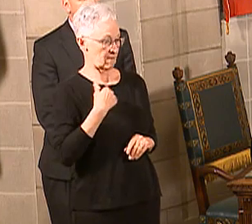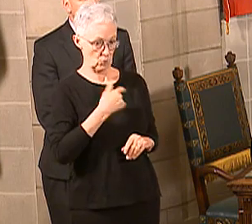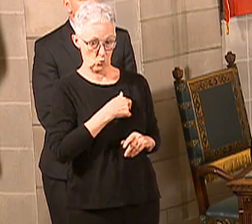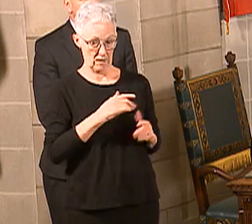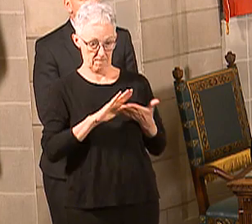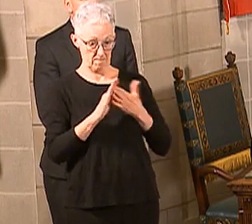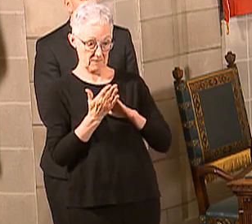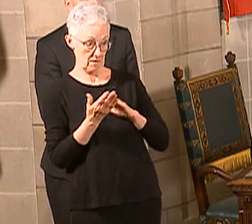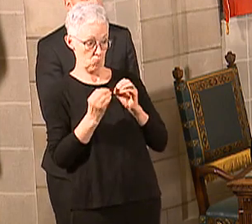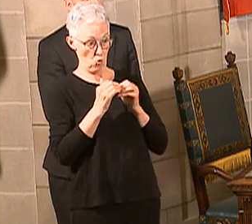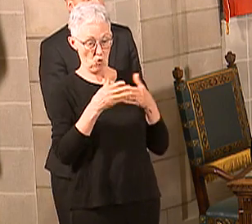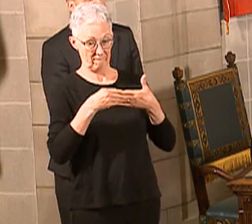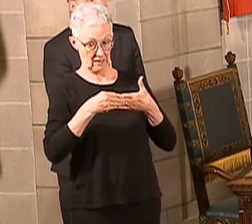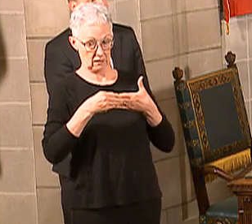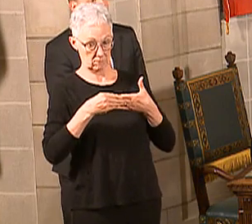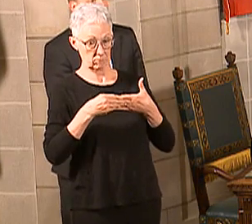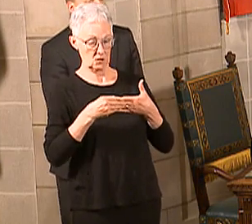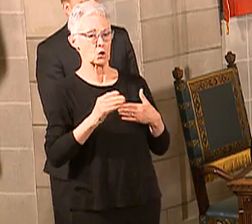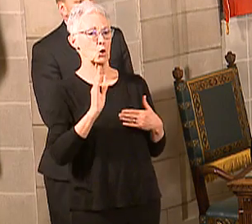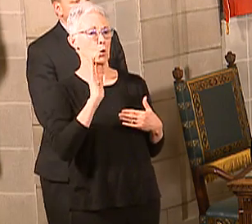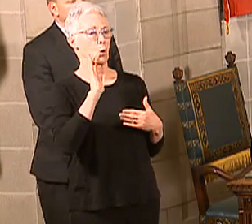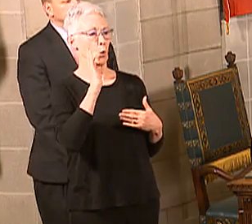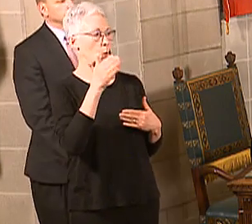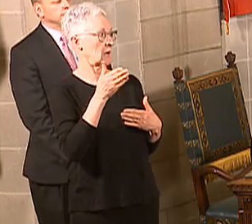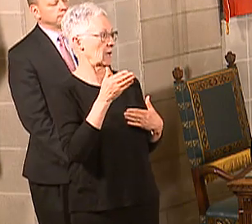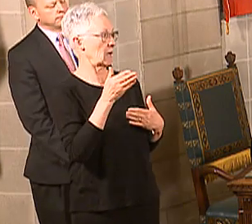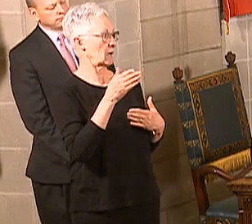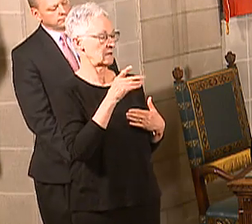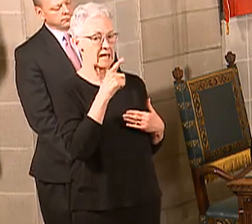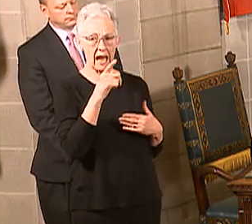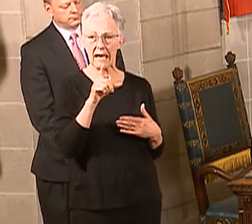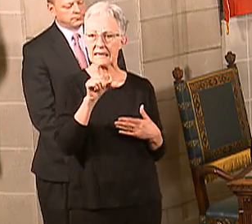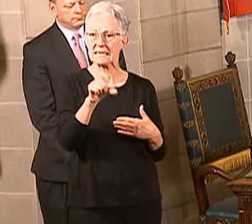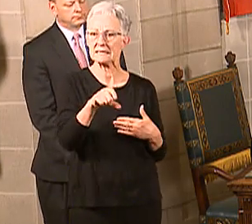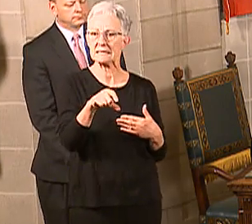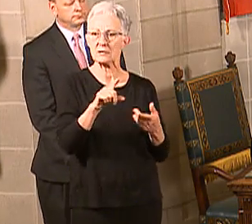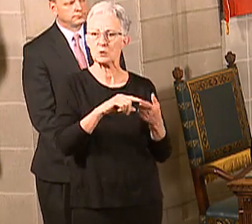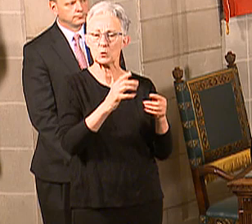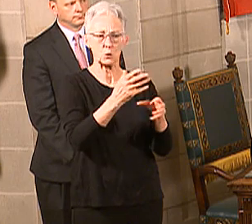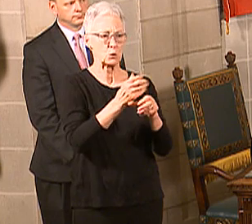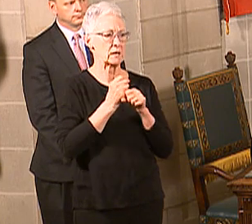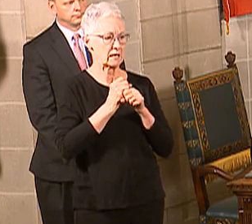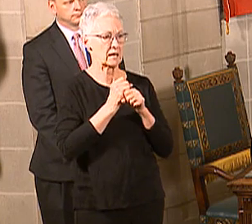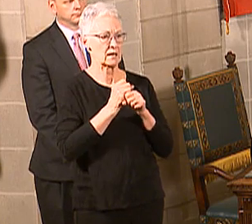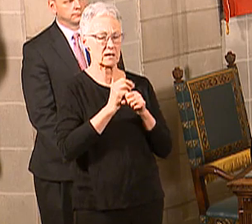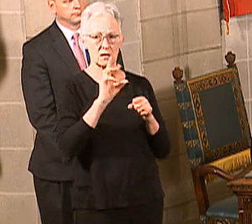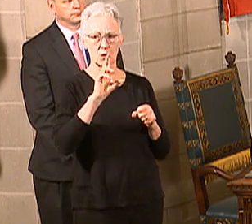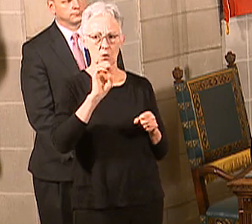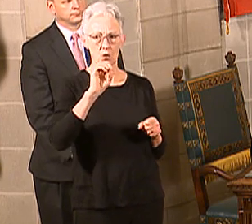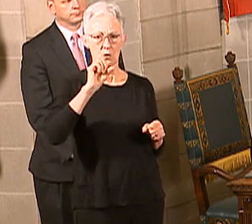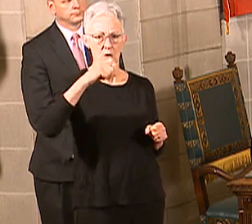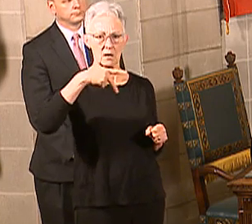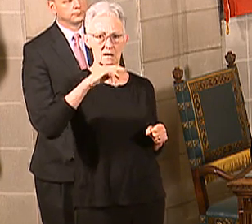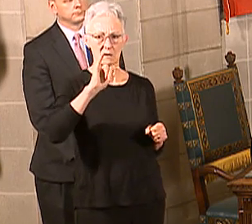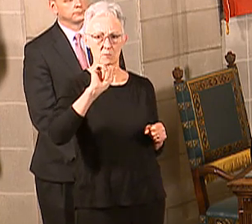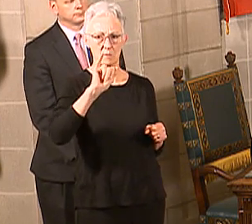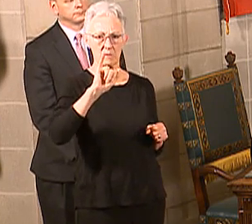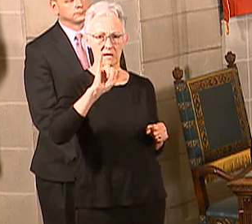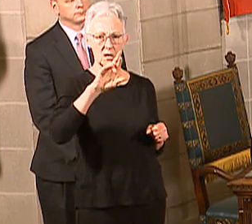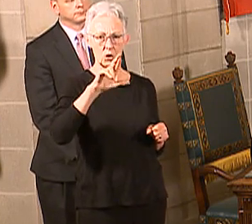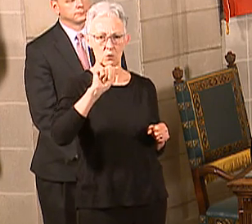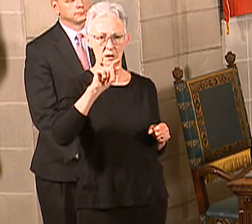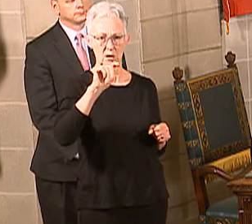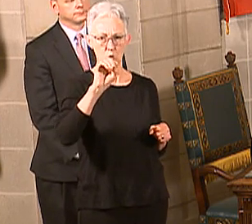criteria go, it's that it's probably not as necessary anymore to get what's called the respiratory pathogen panel, the